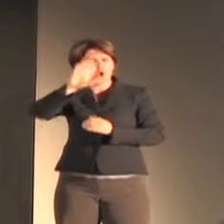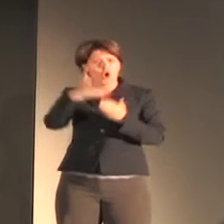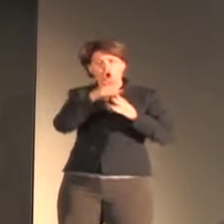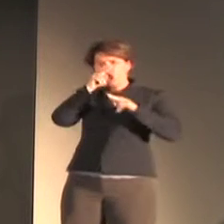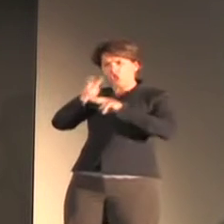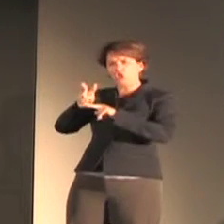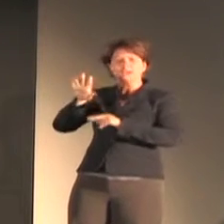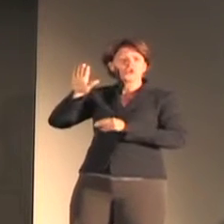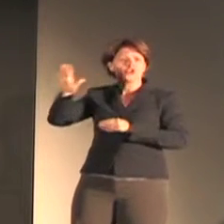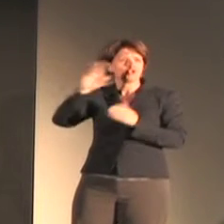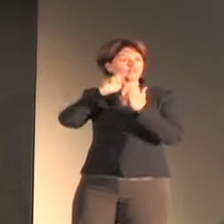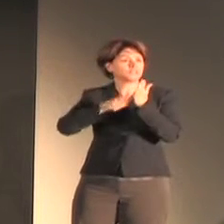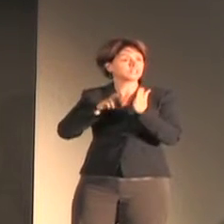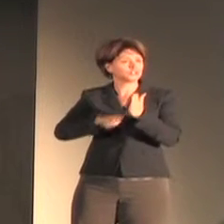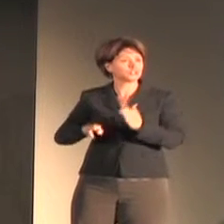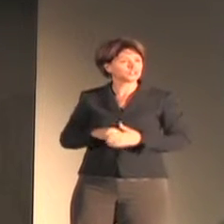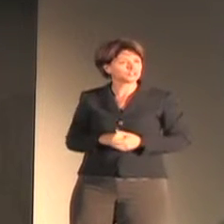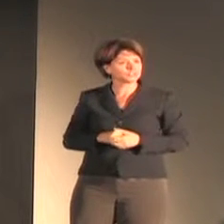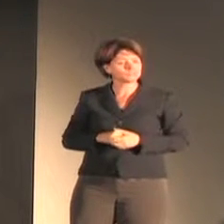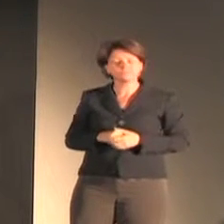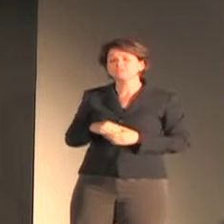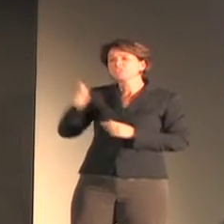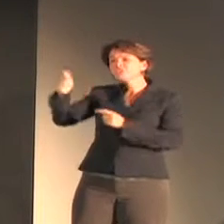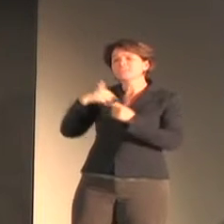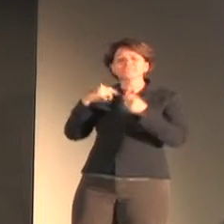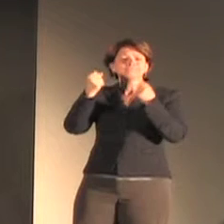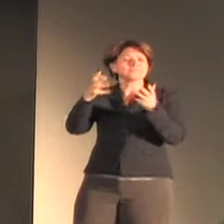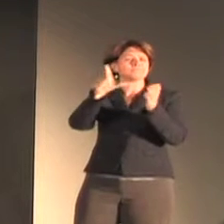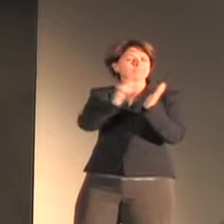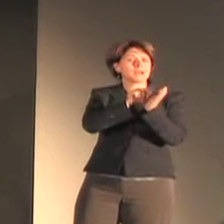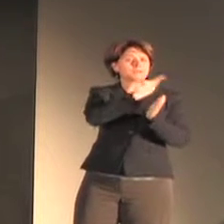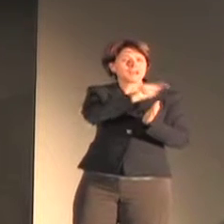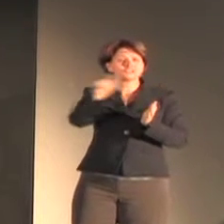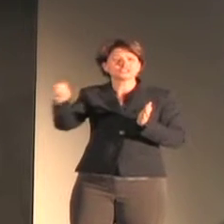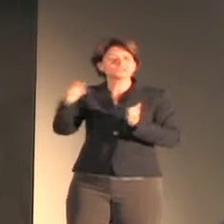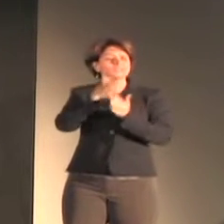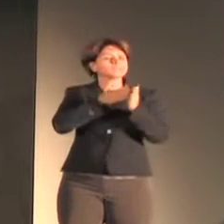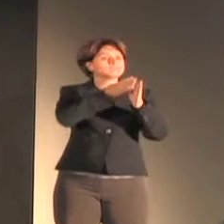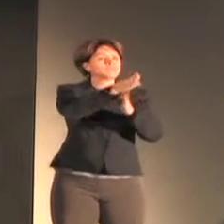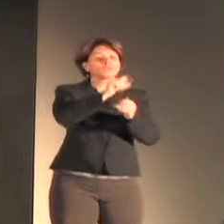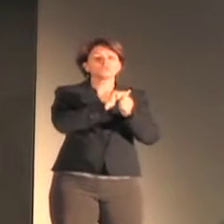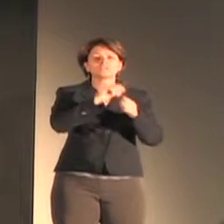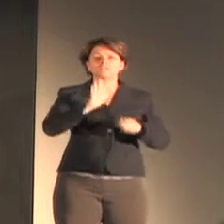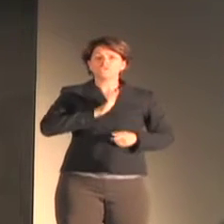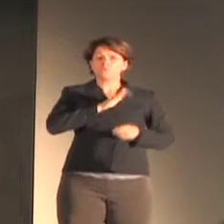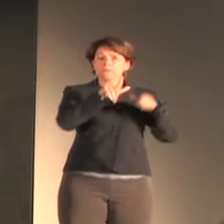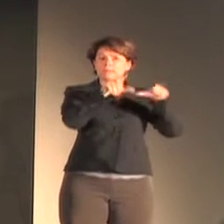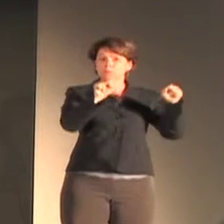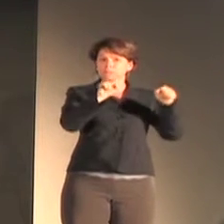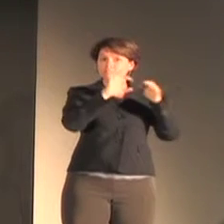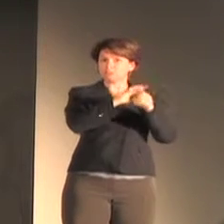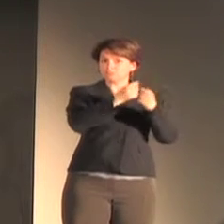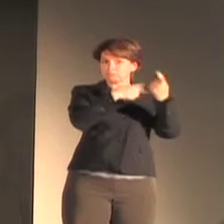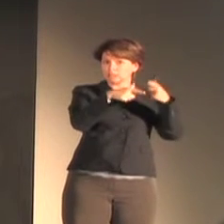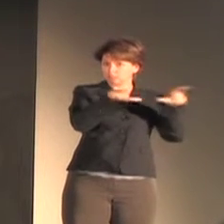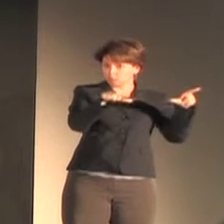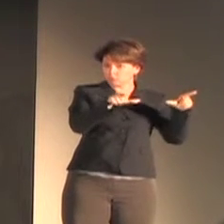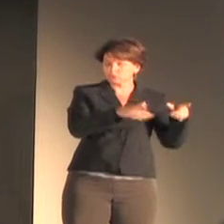publications are works on the formal linguistic properties of sign languages, on language literacy development